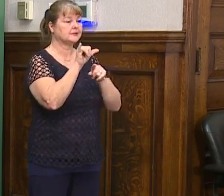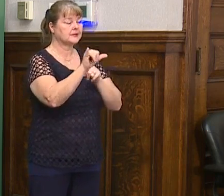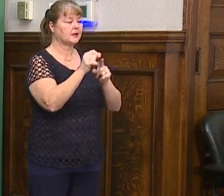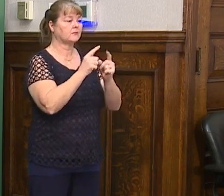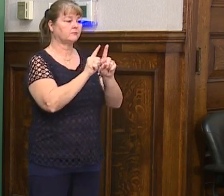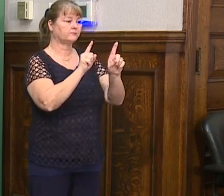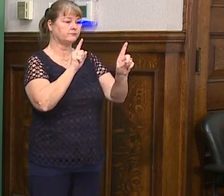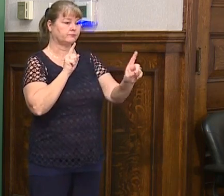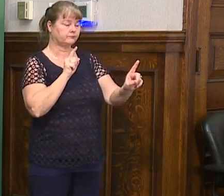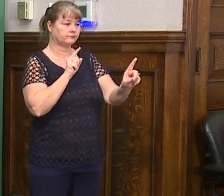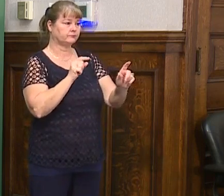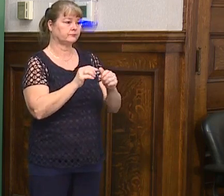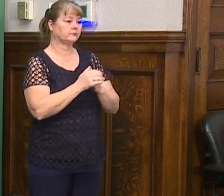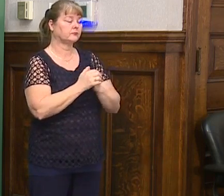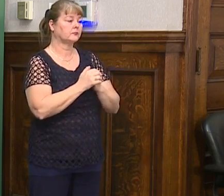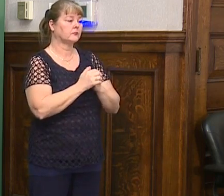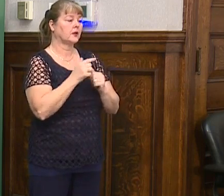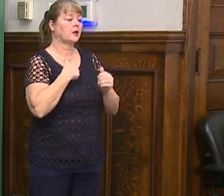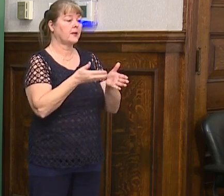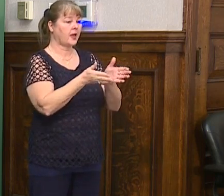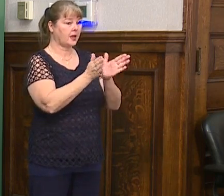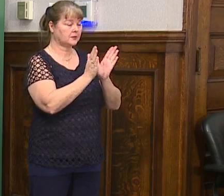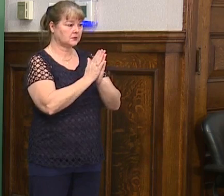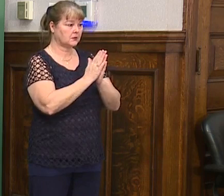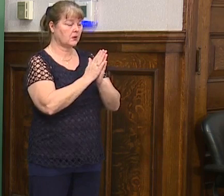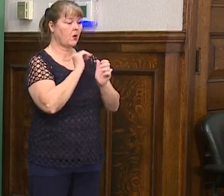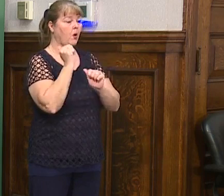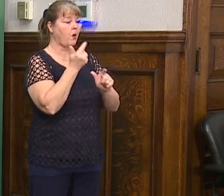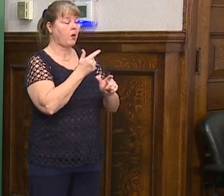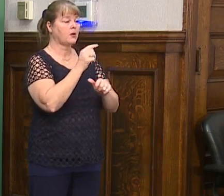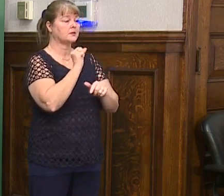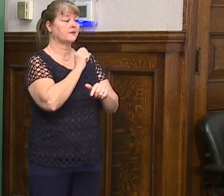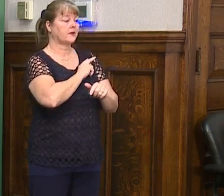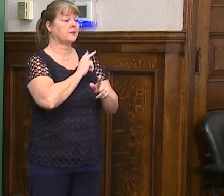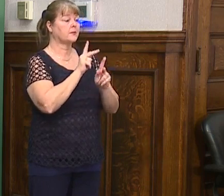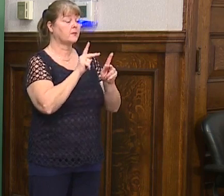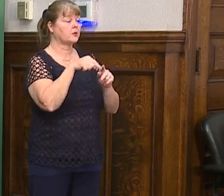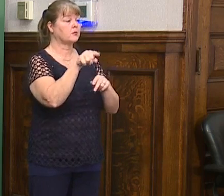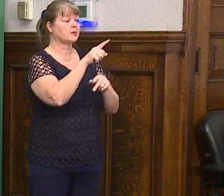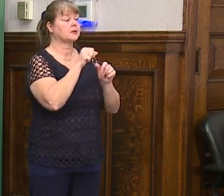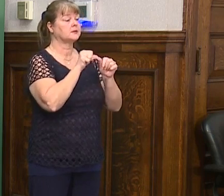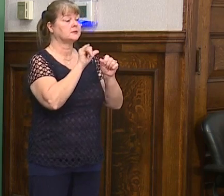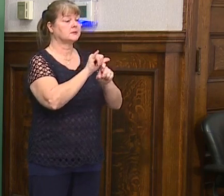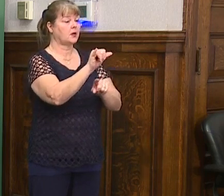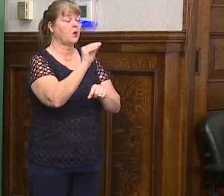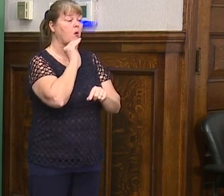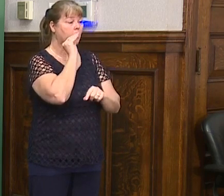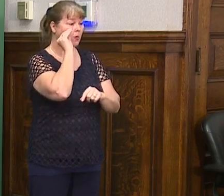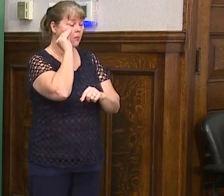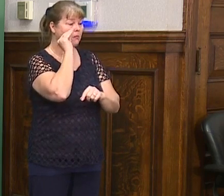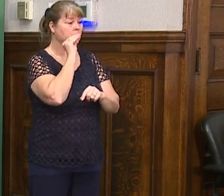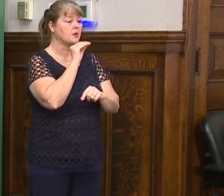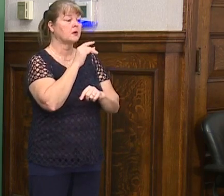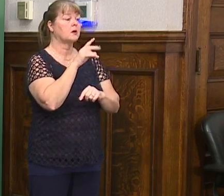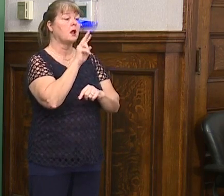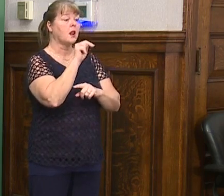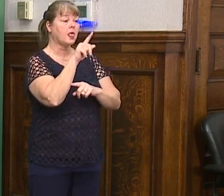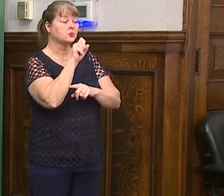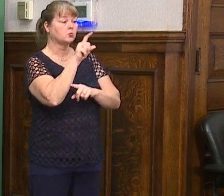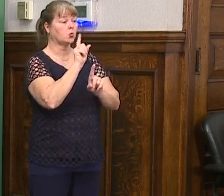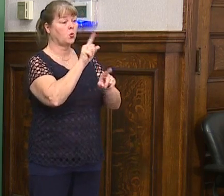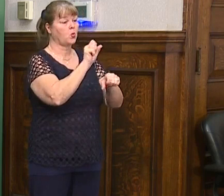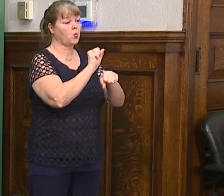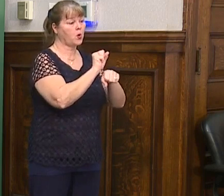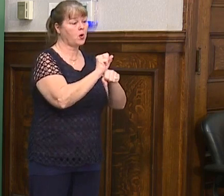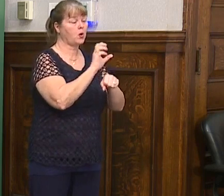apart. So I'm asking all civilians to continue to stay at home unless you're going to work